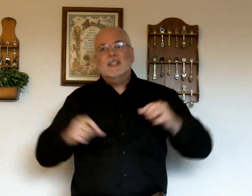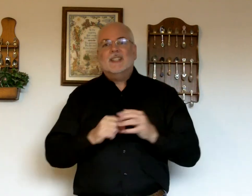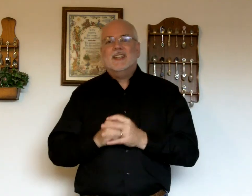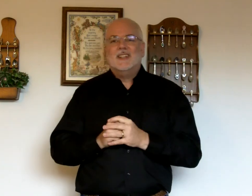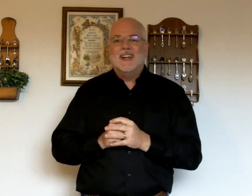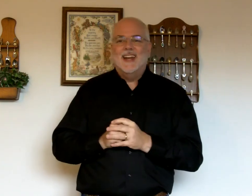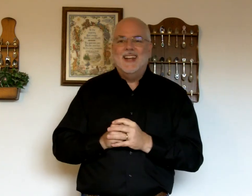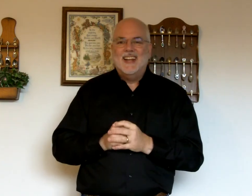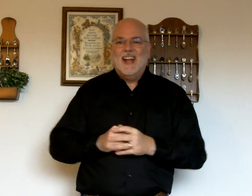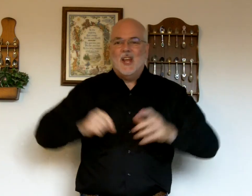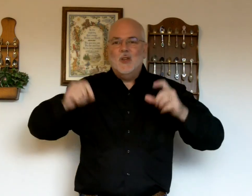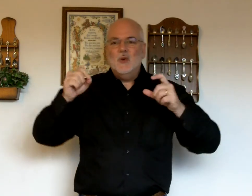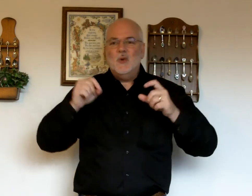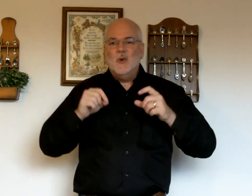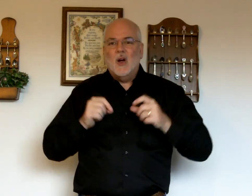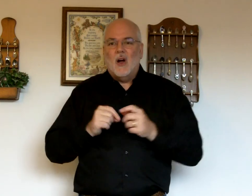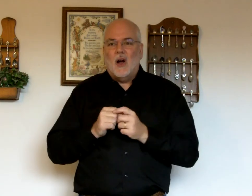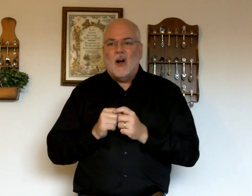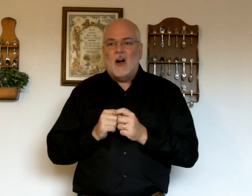Okay. You are.